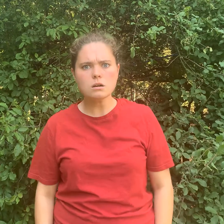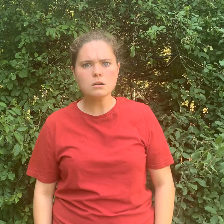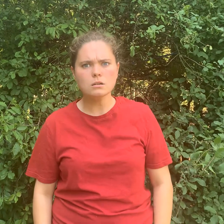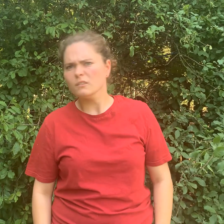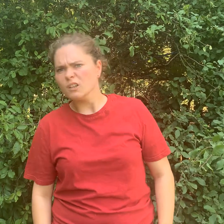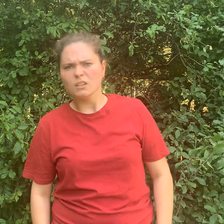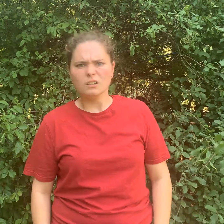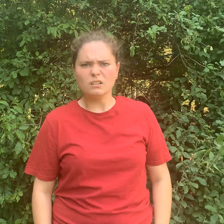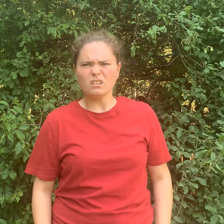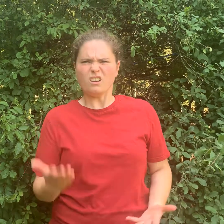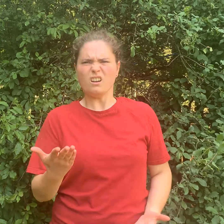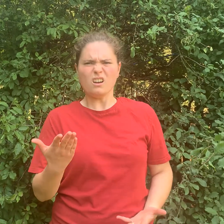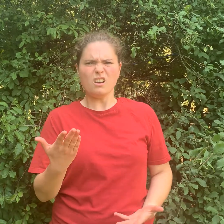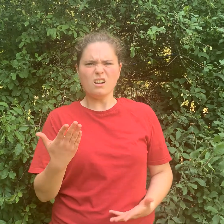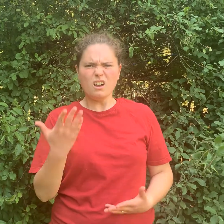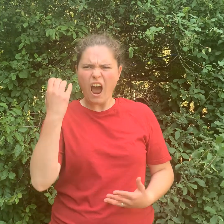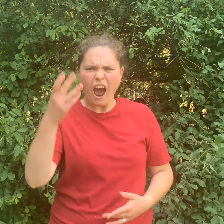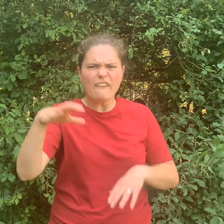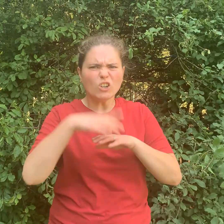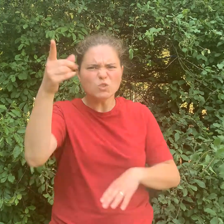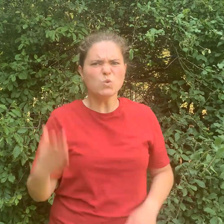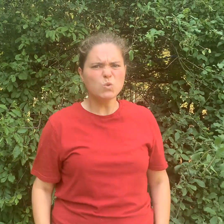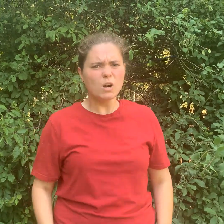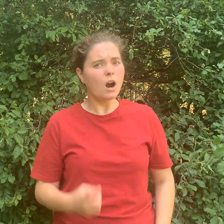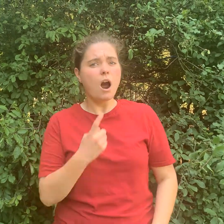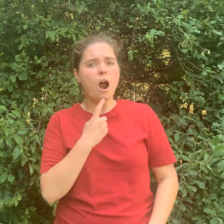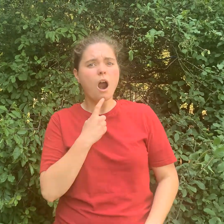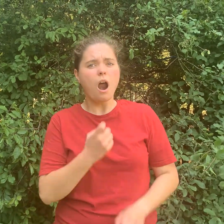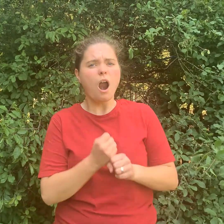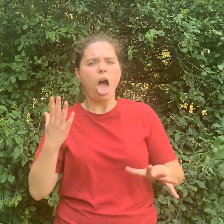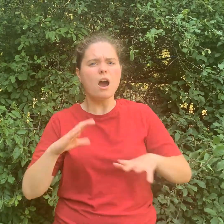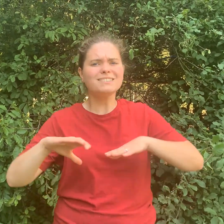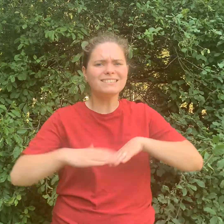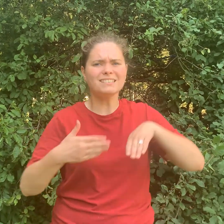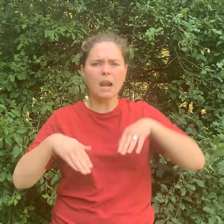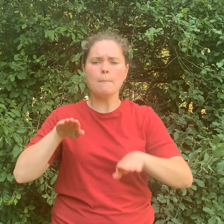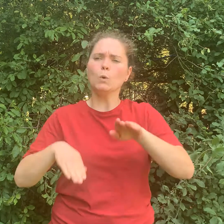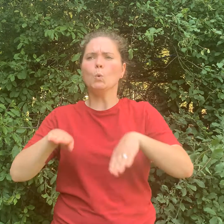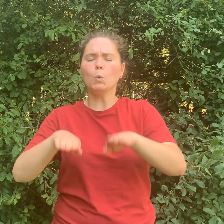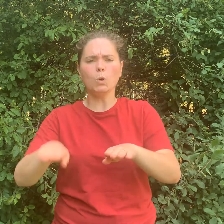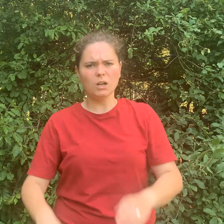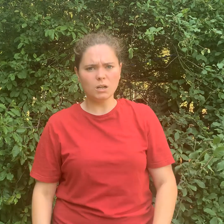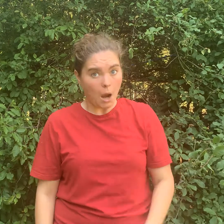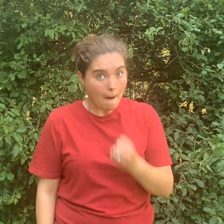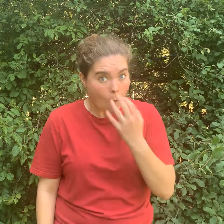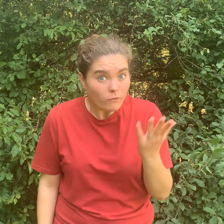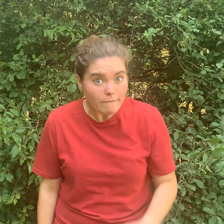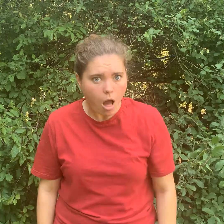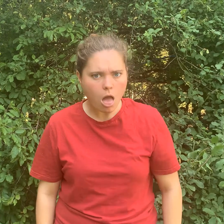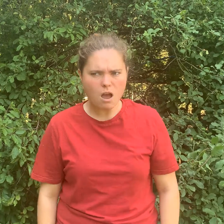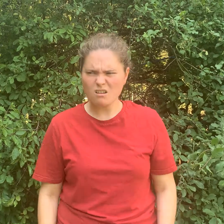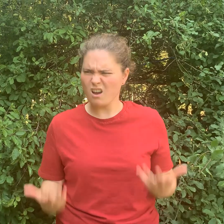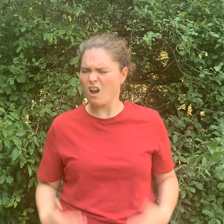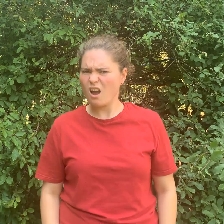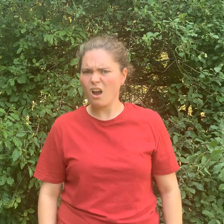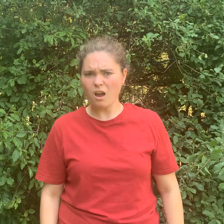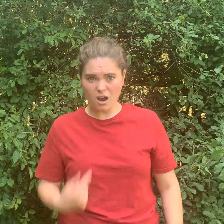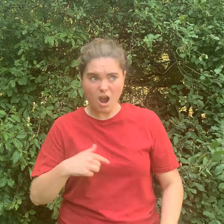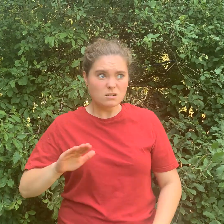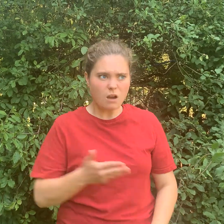I thought. But there are some shoes there. Some glass slippers. They're